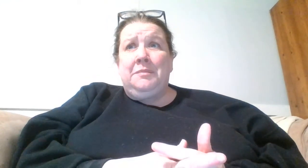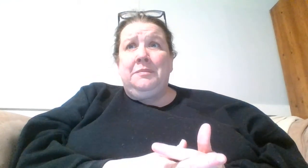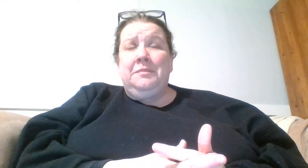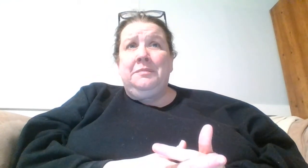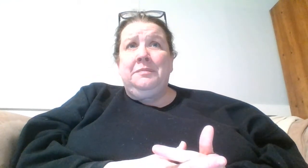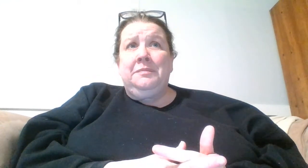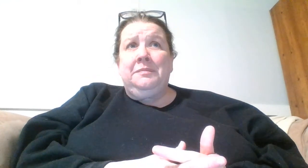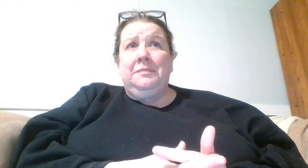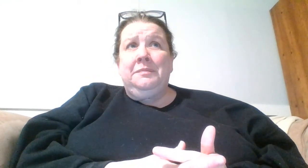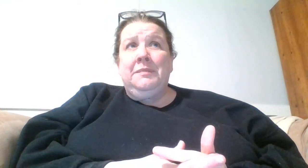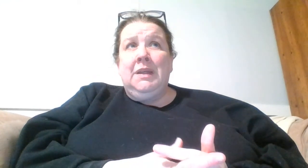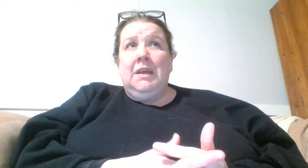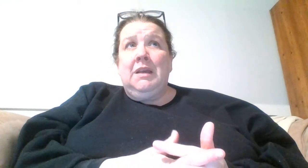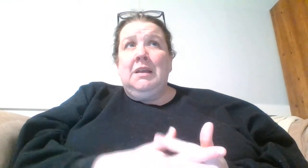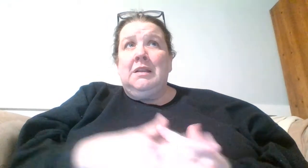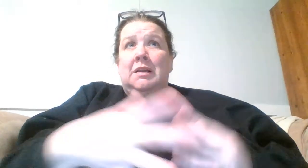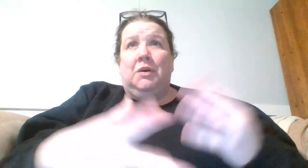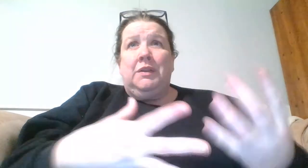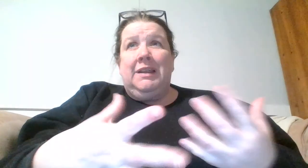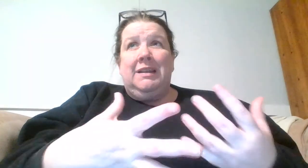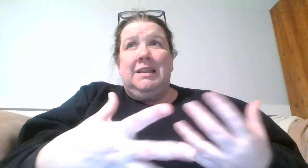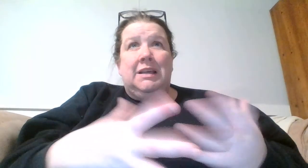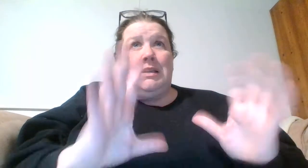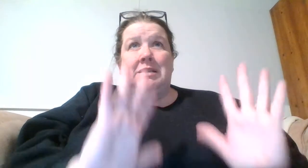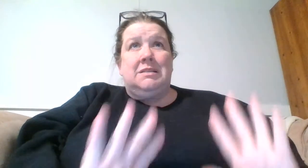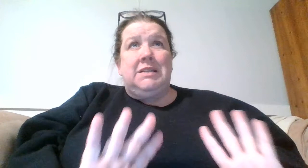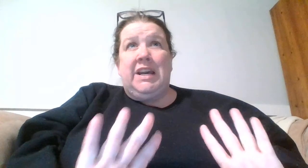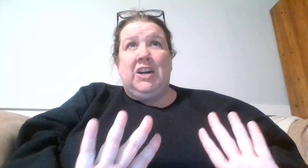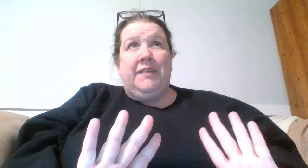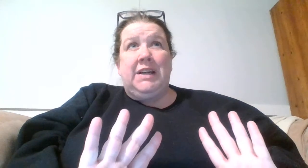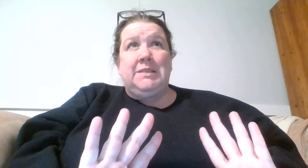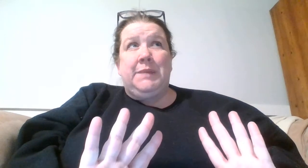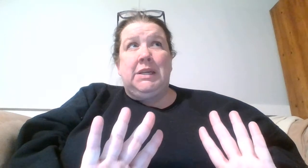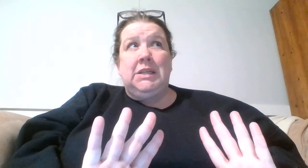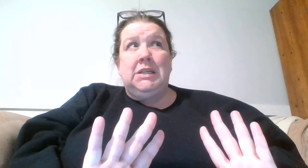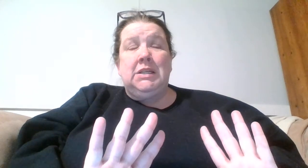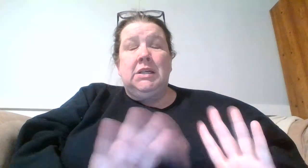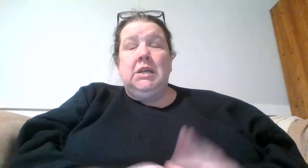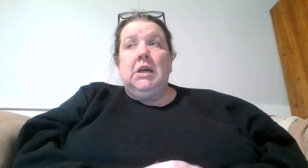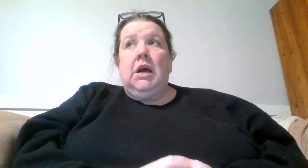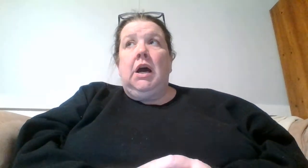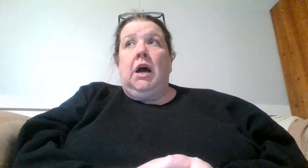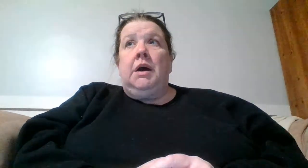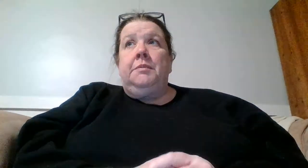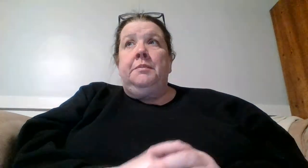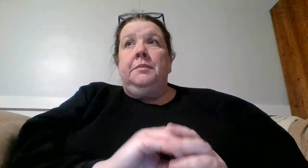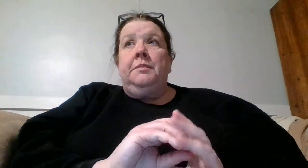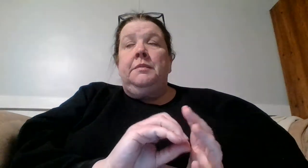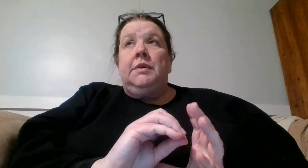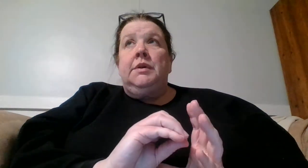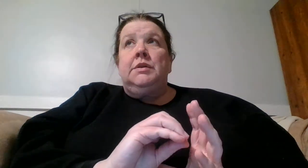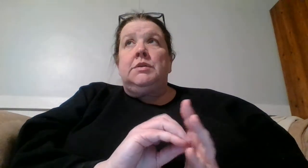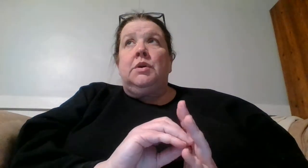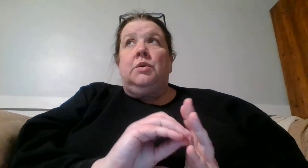the whole linen thing just terrifies me um so